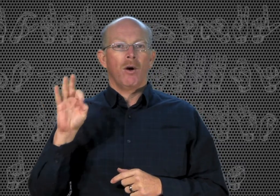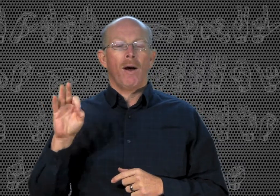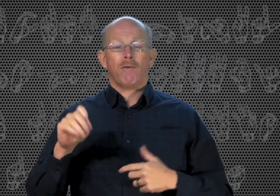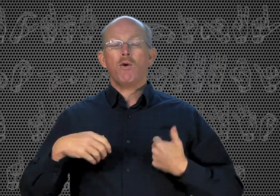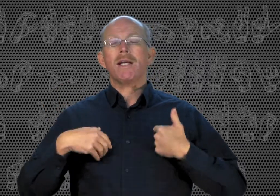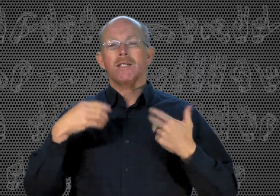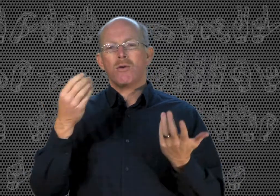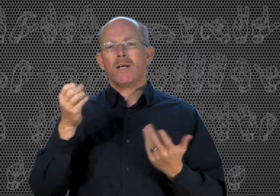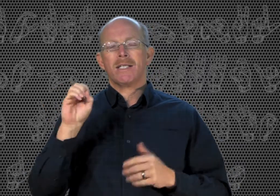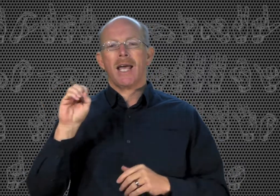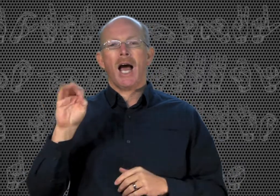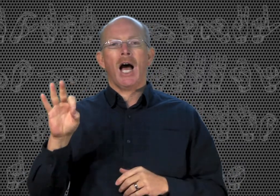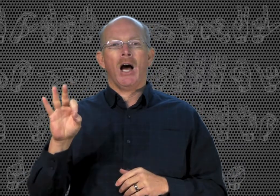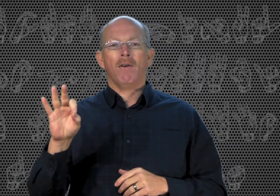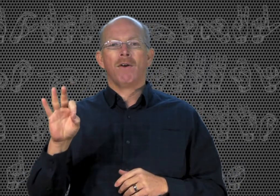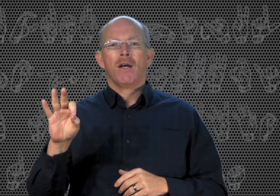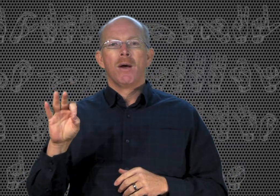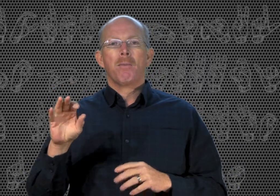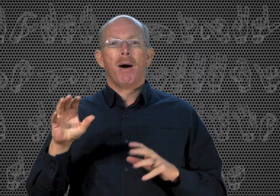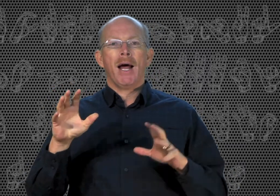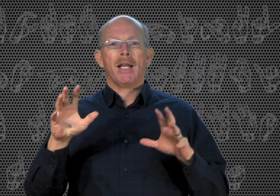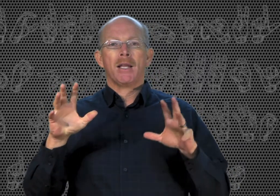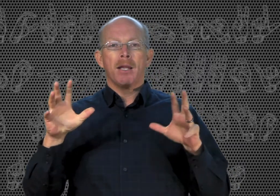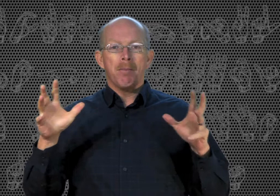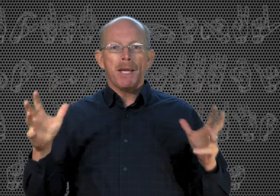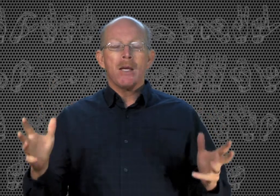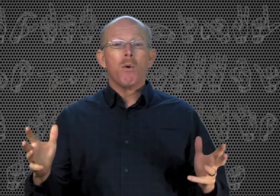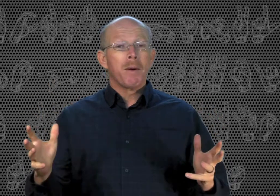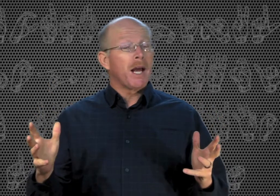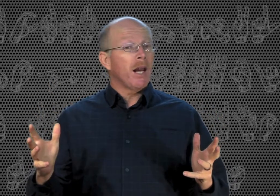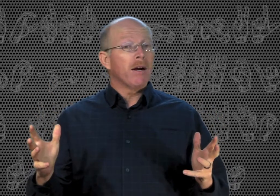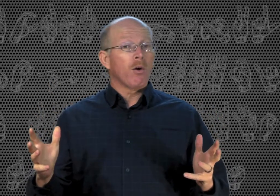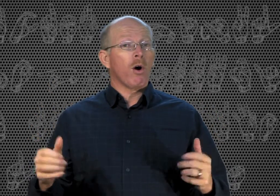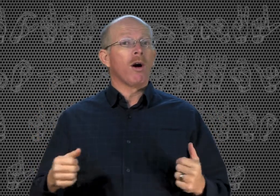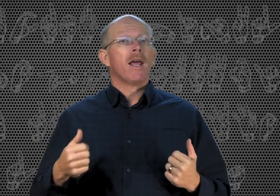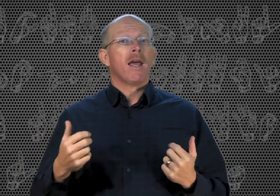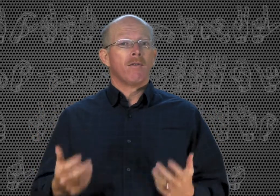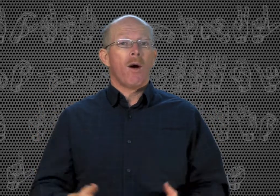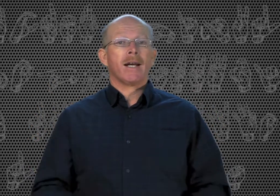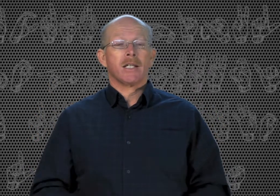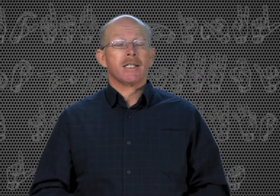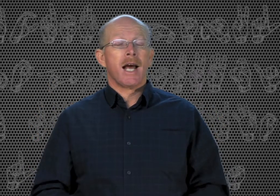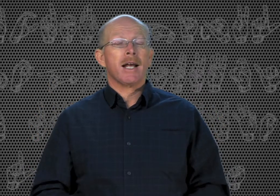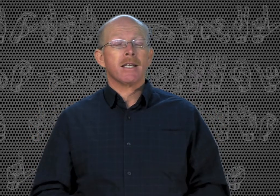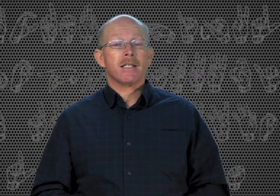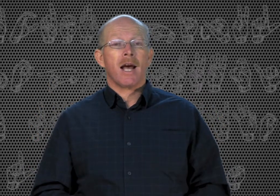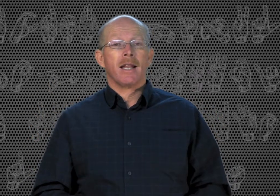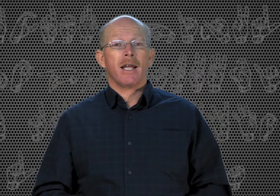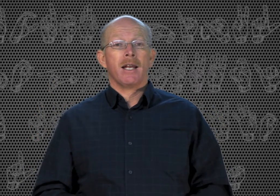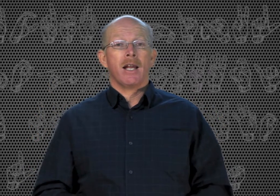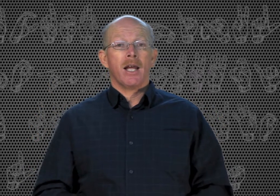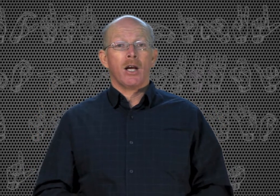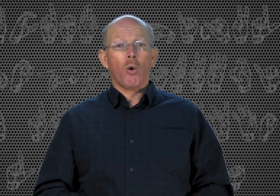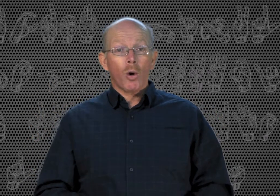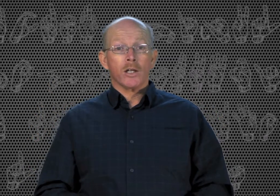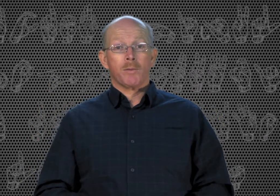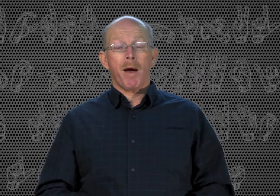Of. Of. You can you can say of. But the meaning will be clearer if you actually sign the sign that corresponds